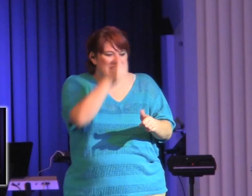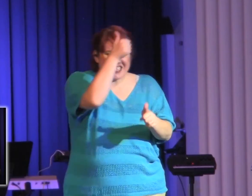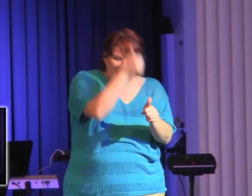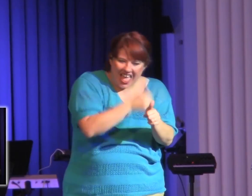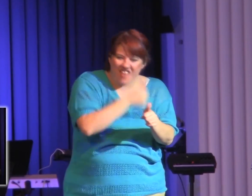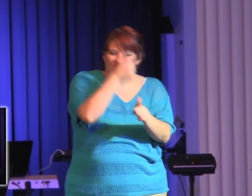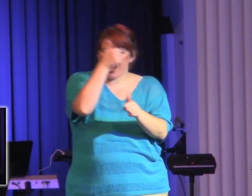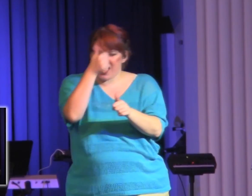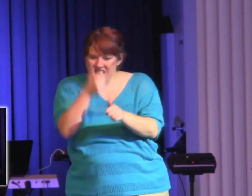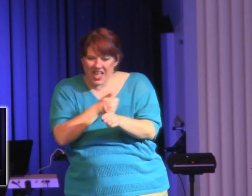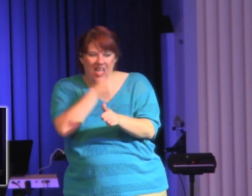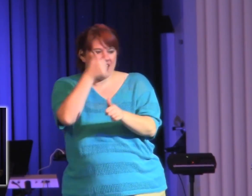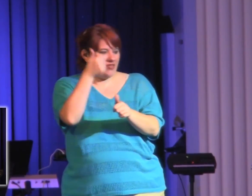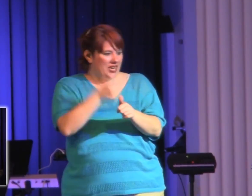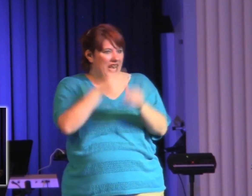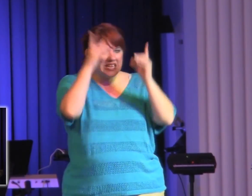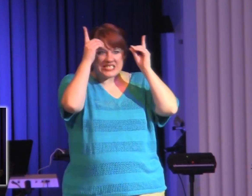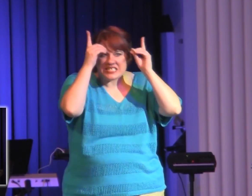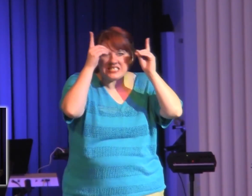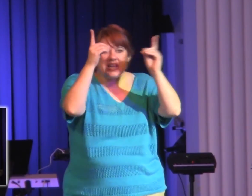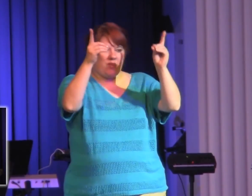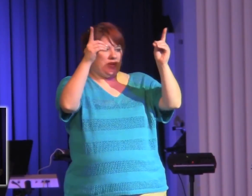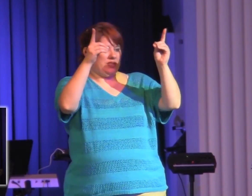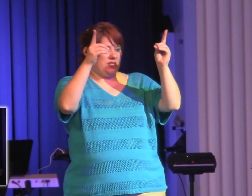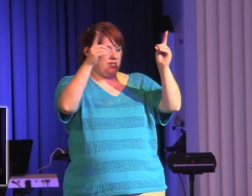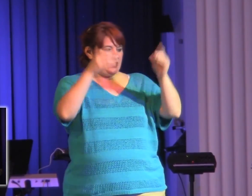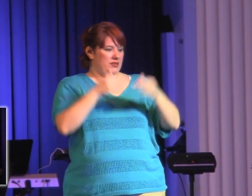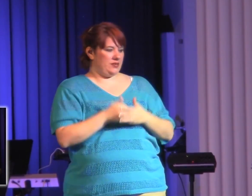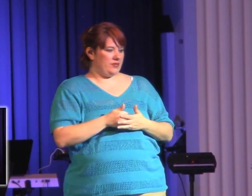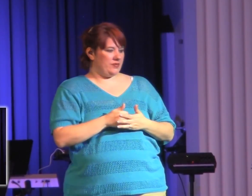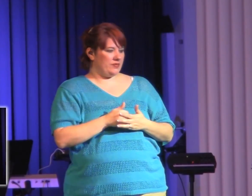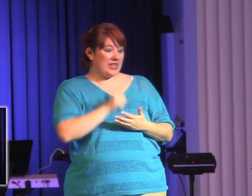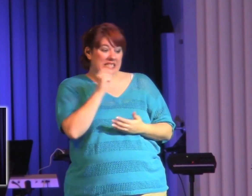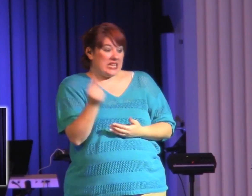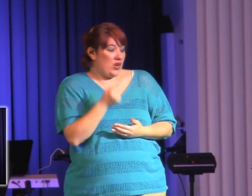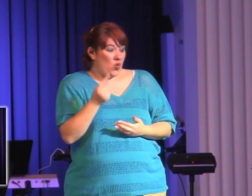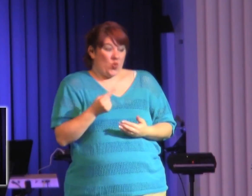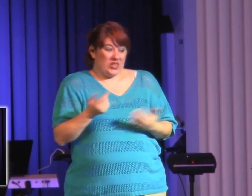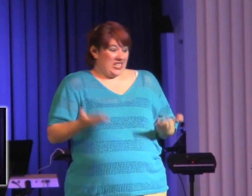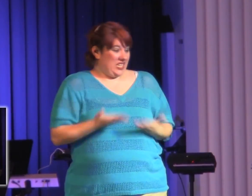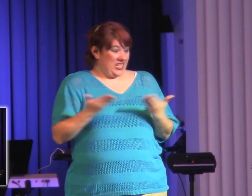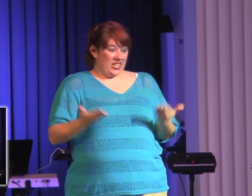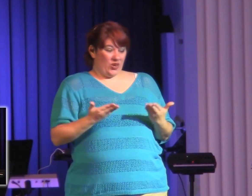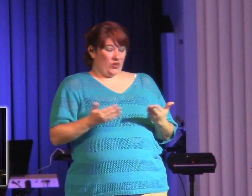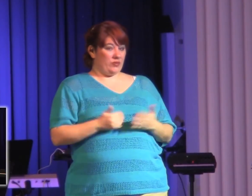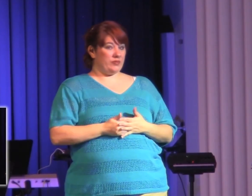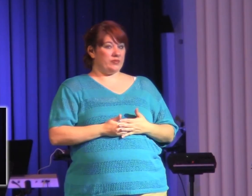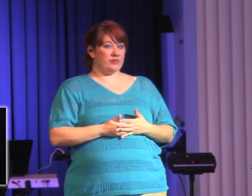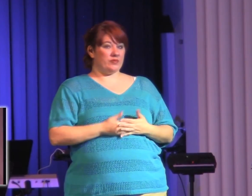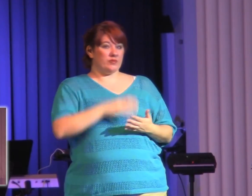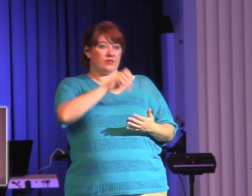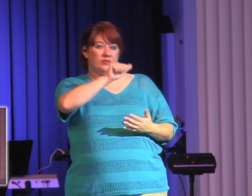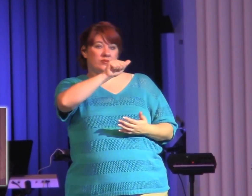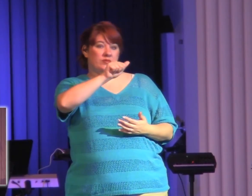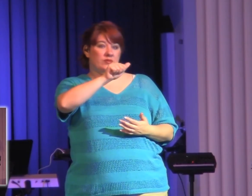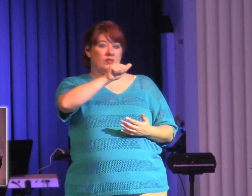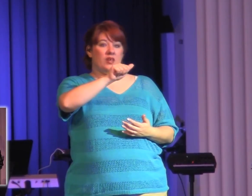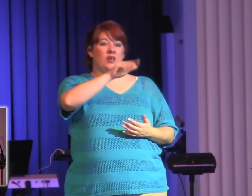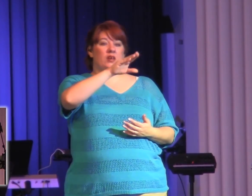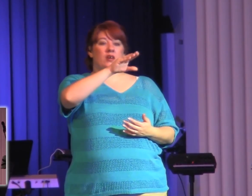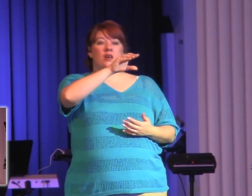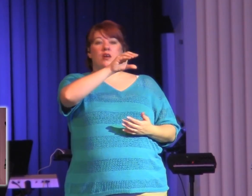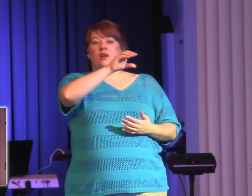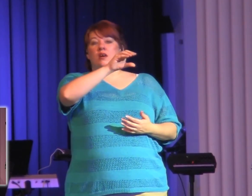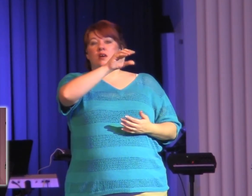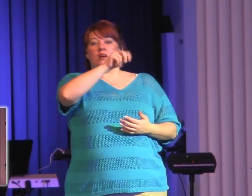major denomination in the world outside of the U.S. Acts chapter 2 verses 1 through 4, says this, When the day of Pentecost came,